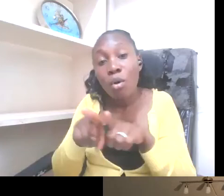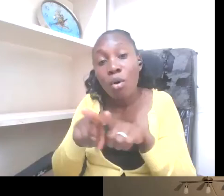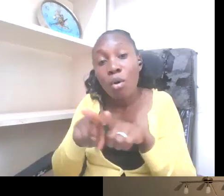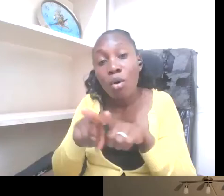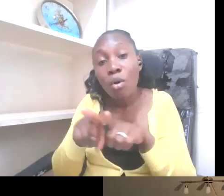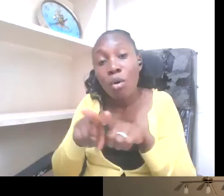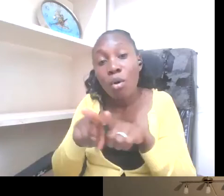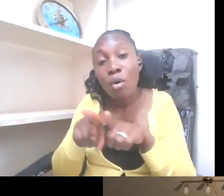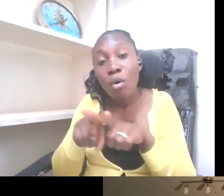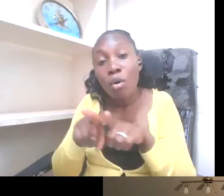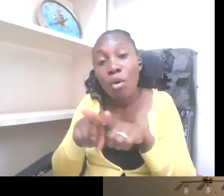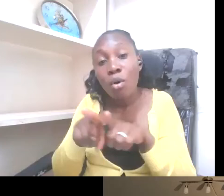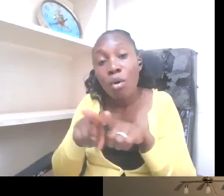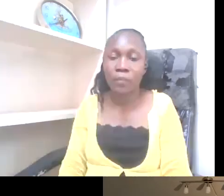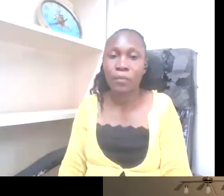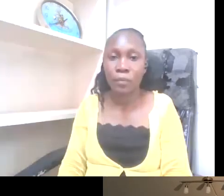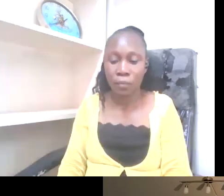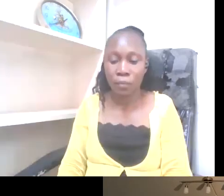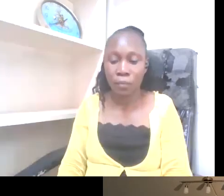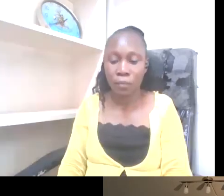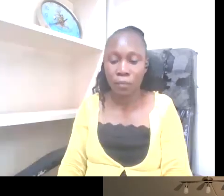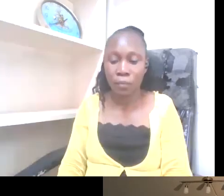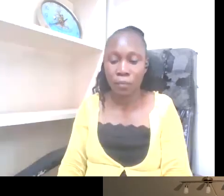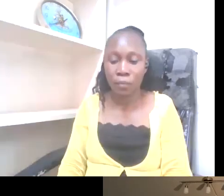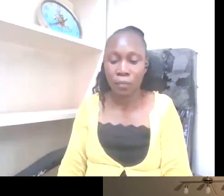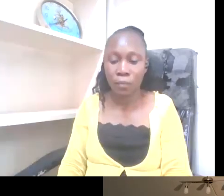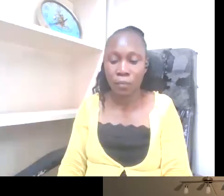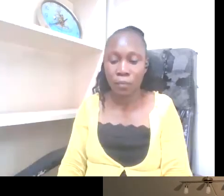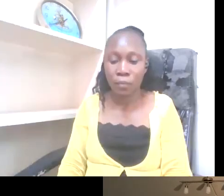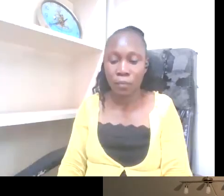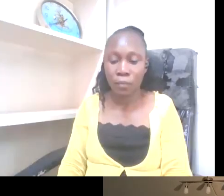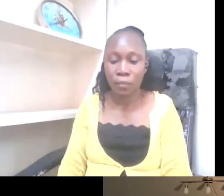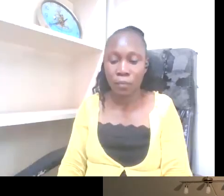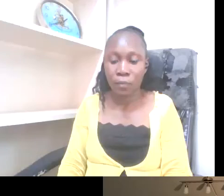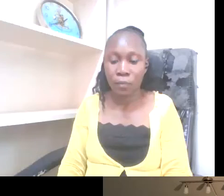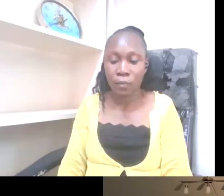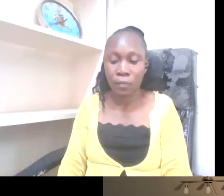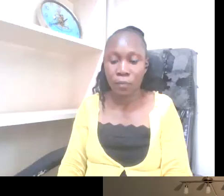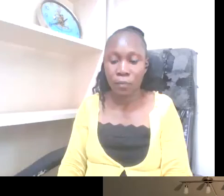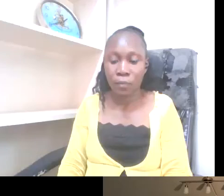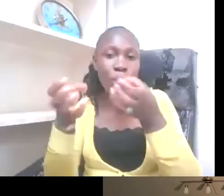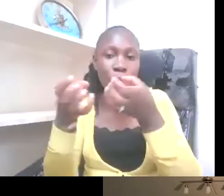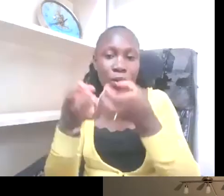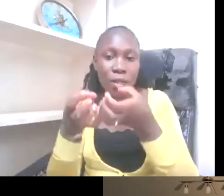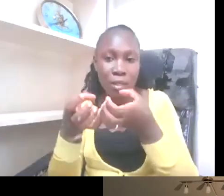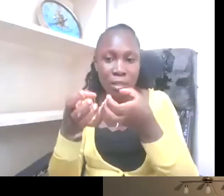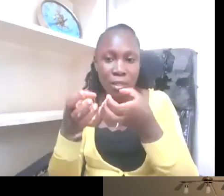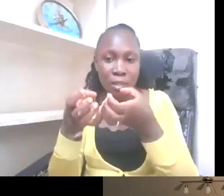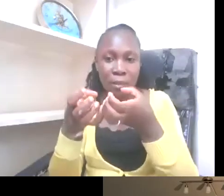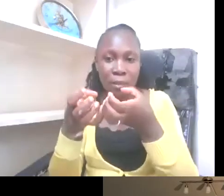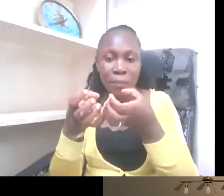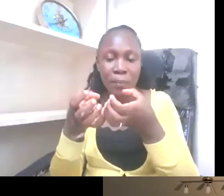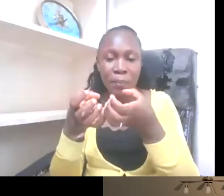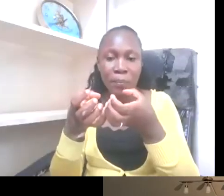that are present for the deaf community, um, and uplifting in the sense that there's so much and